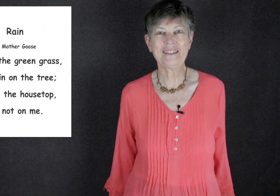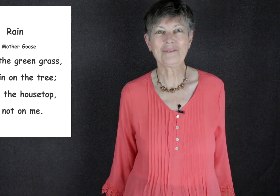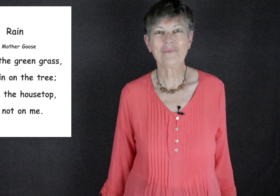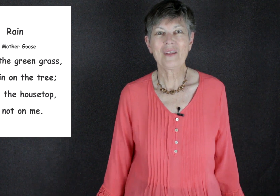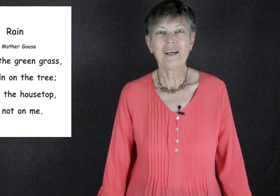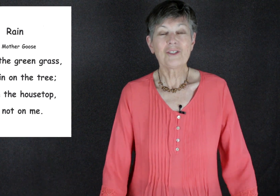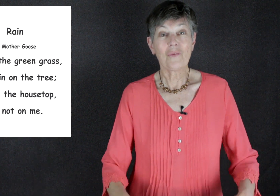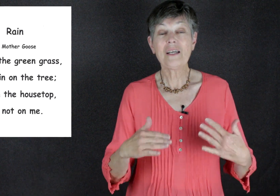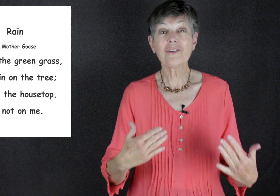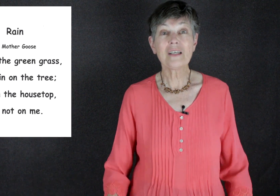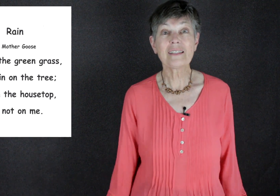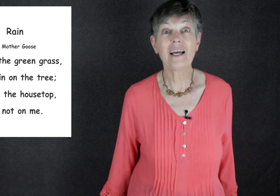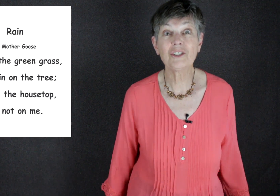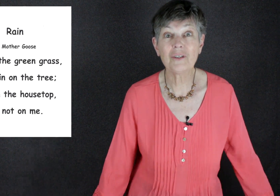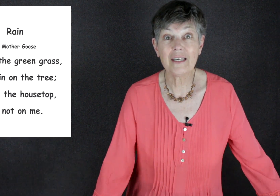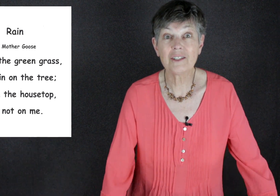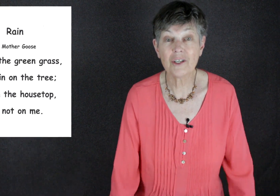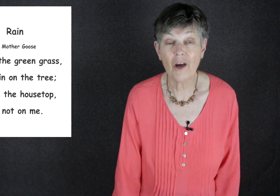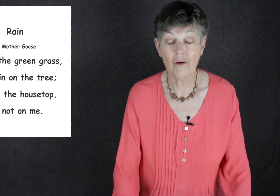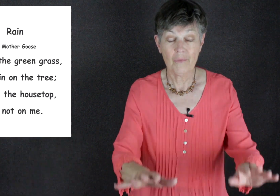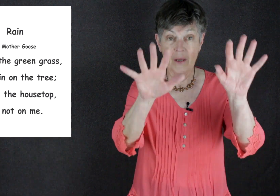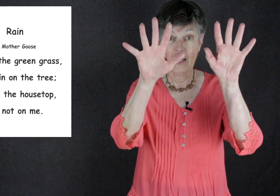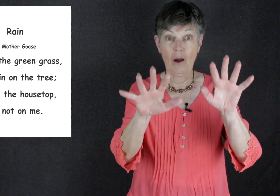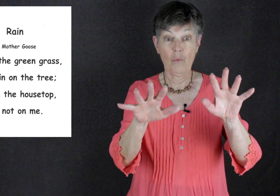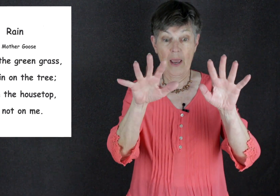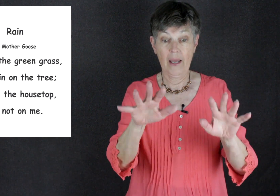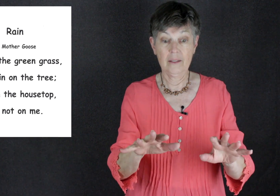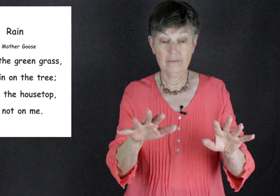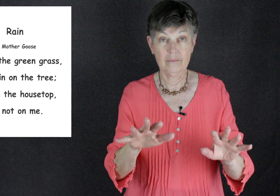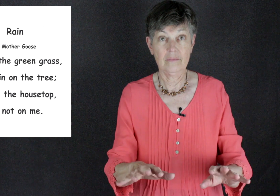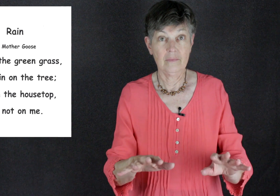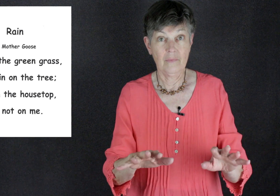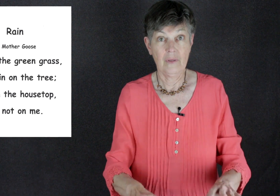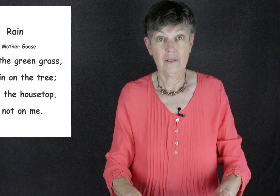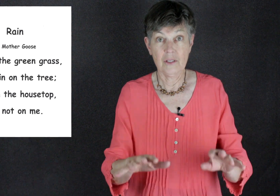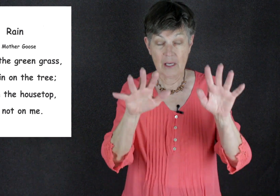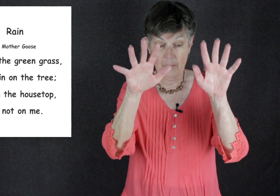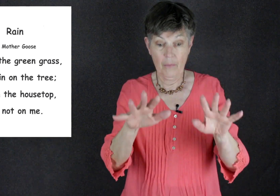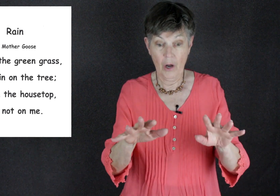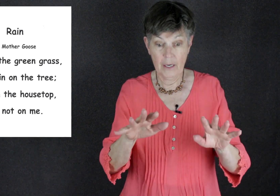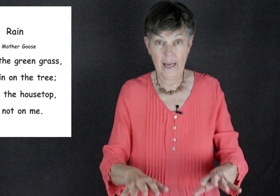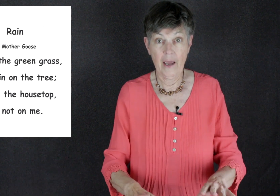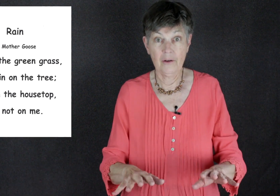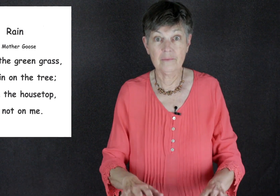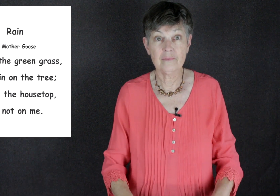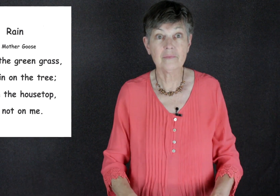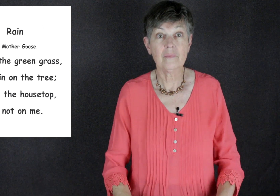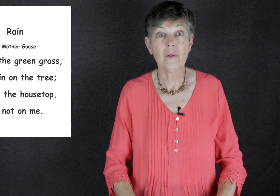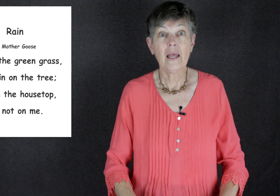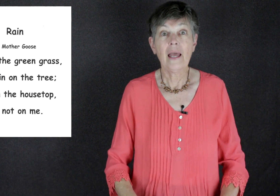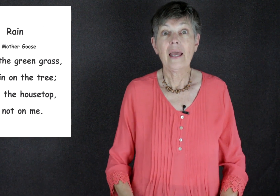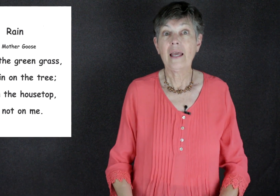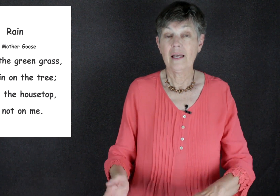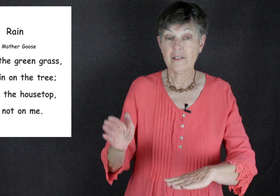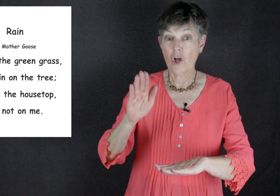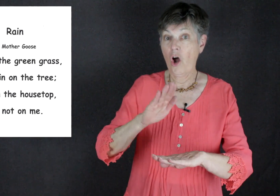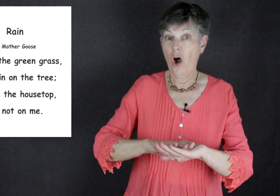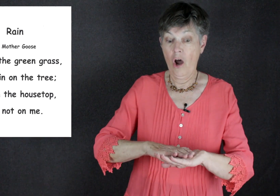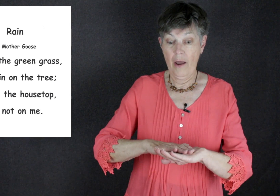so these are the signs you need to know okay now rain just come on down is on